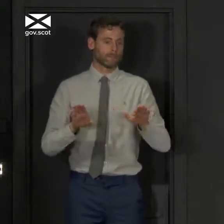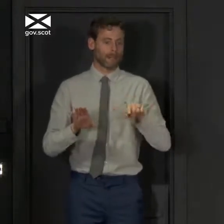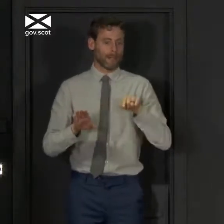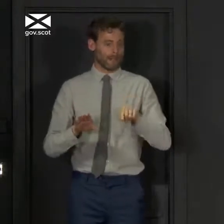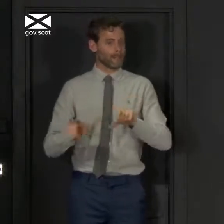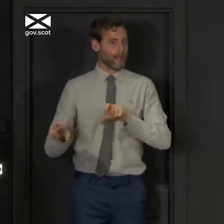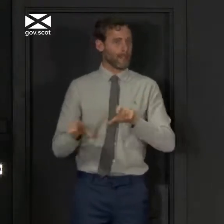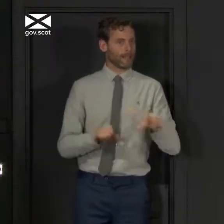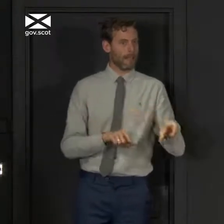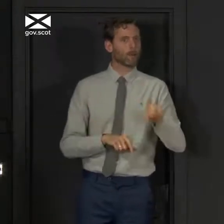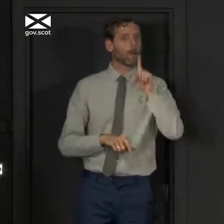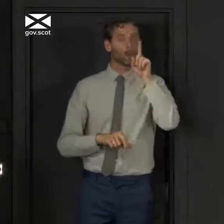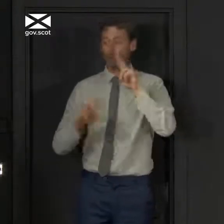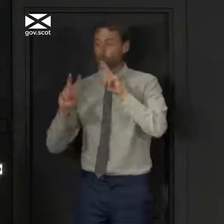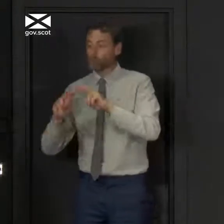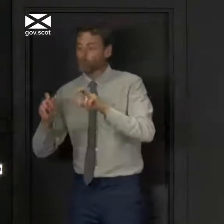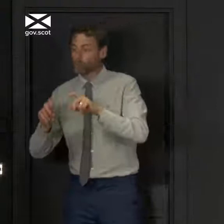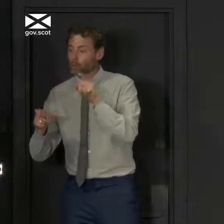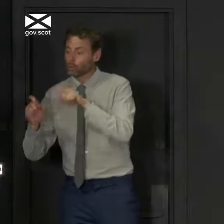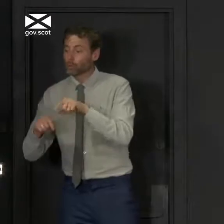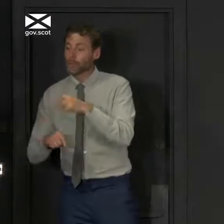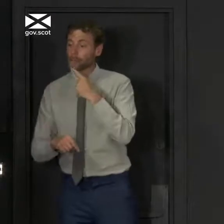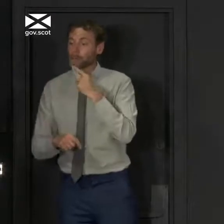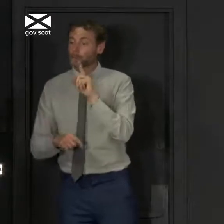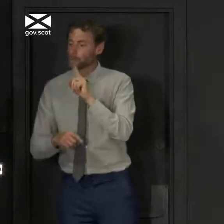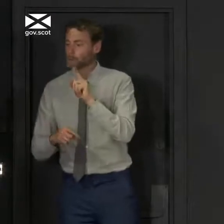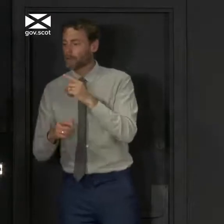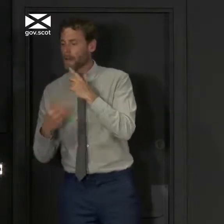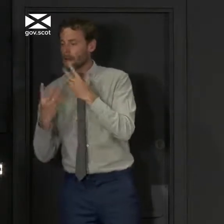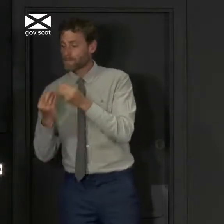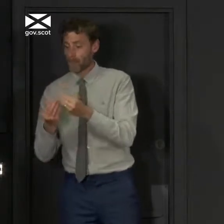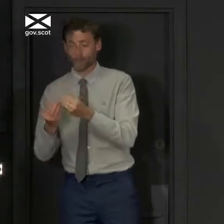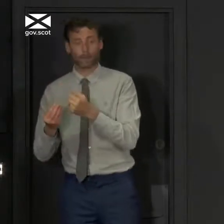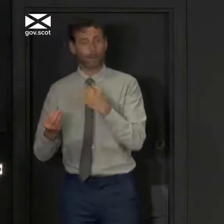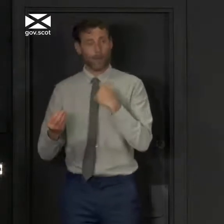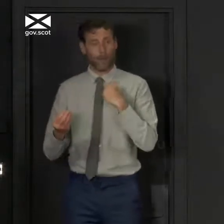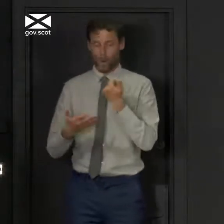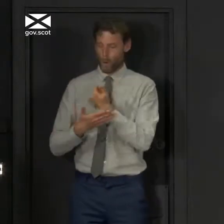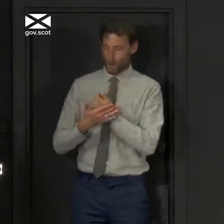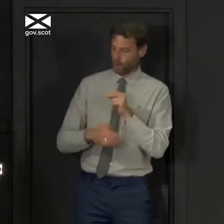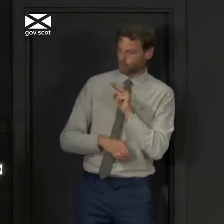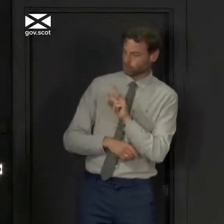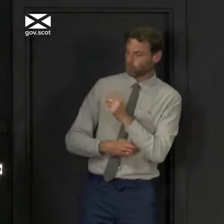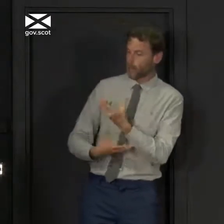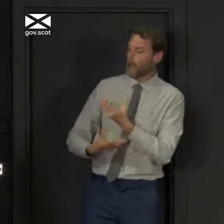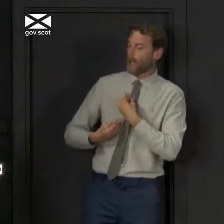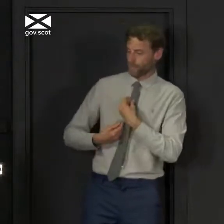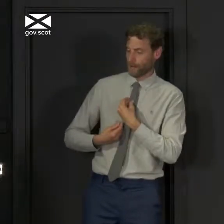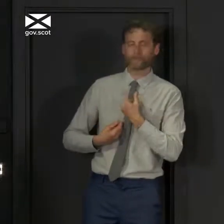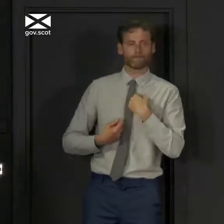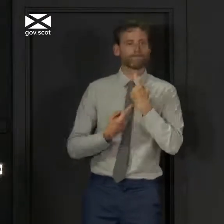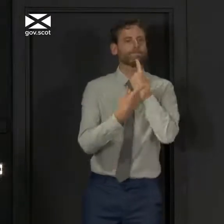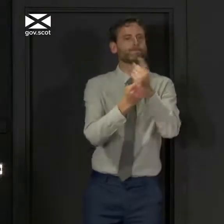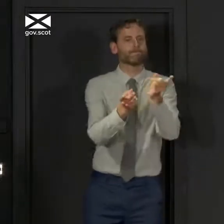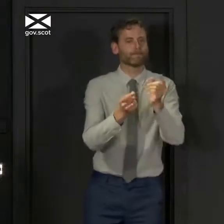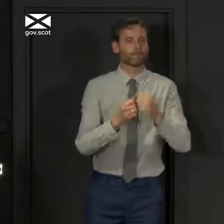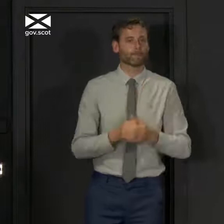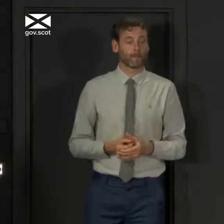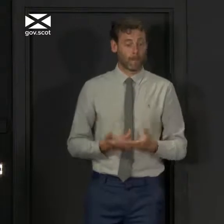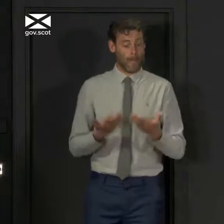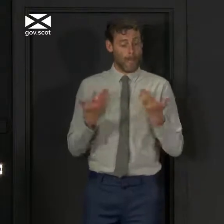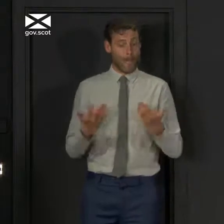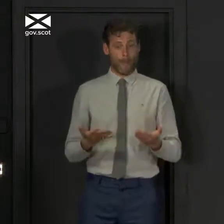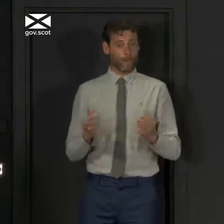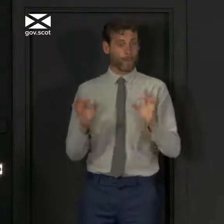to look at the evidence and I will continue to consider any advice that I do get. But until such times as we change it, and there are no